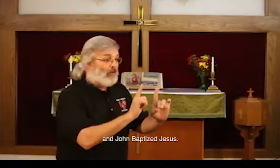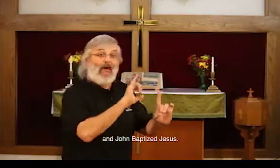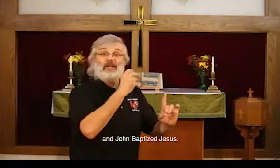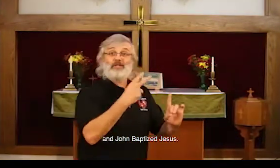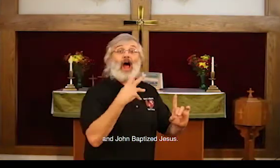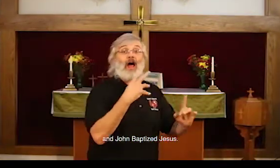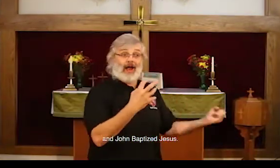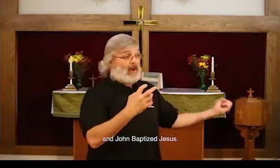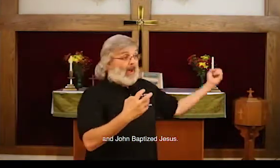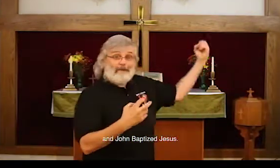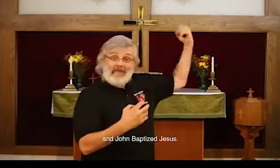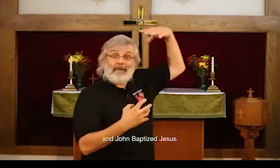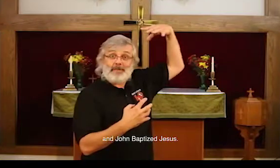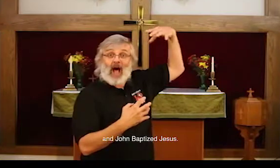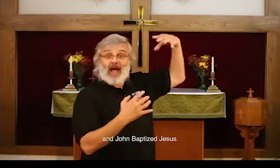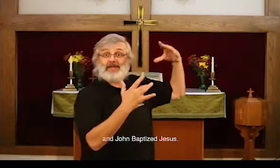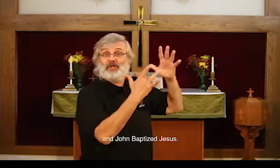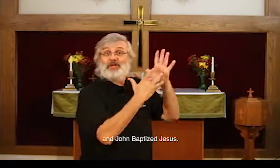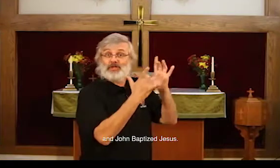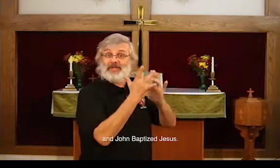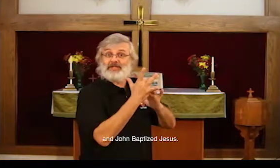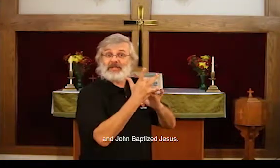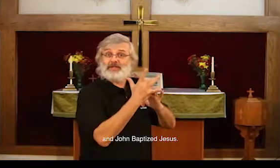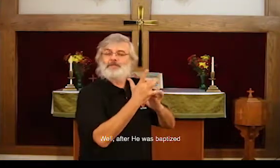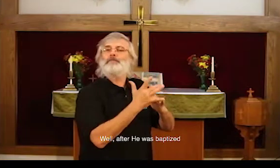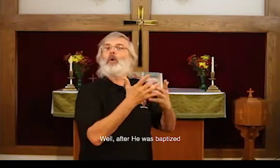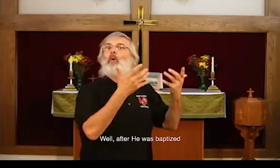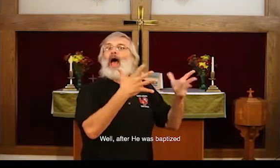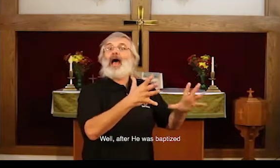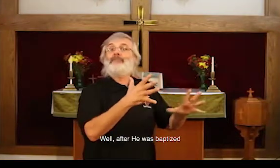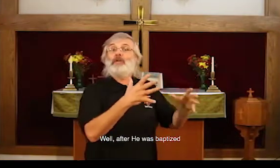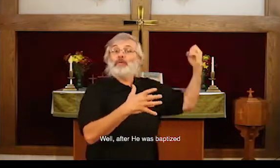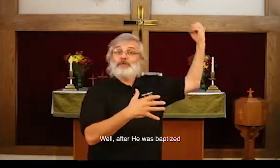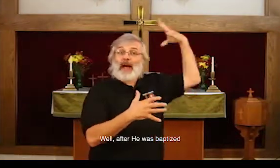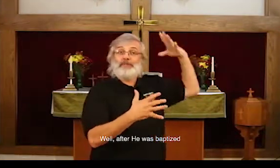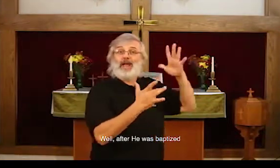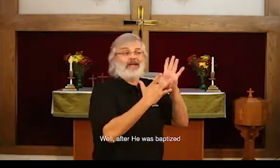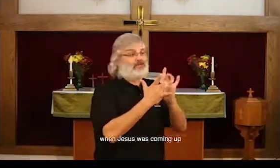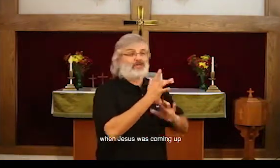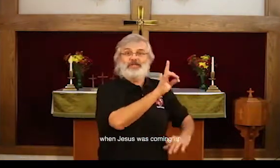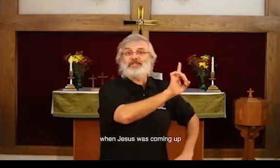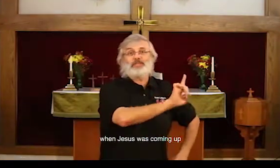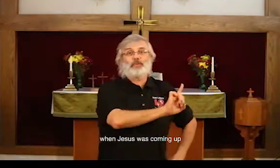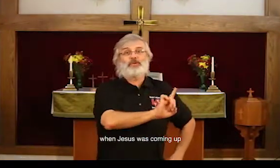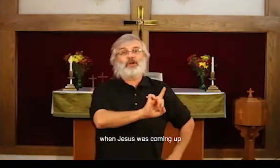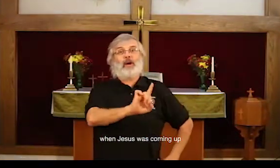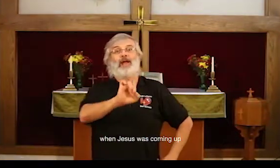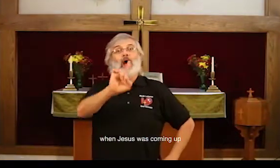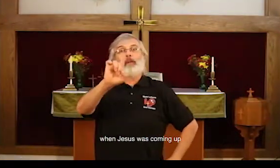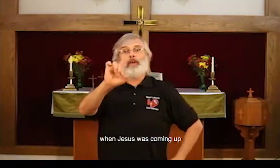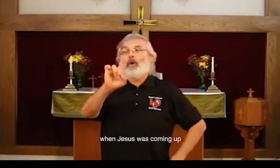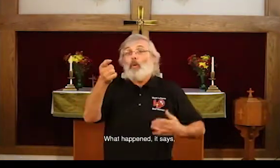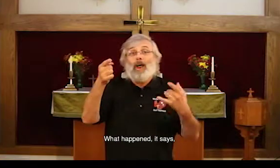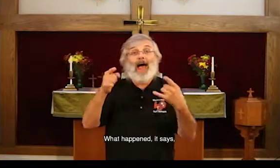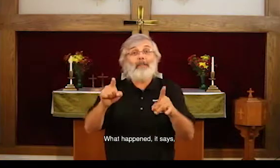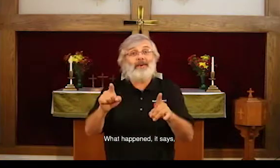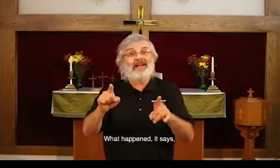and John baptized Jesus, well after he was baptized, and Jesus was coming up, what happened,